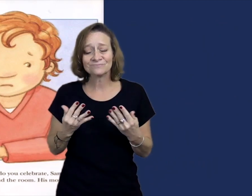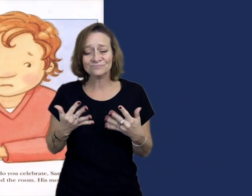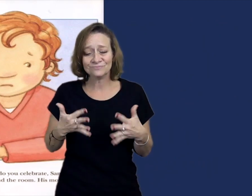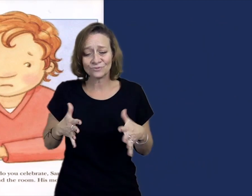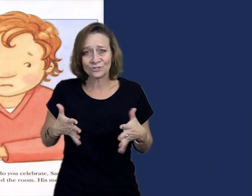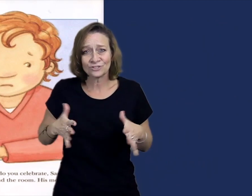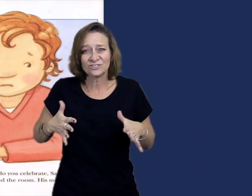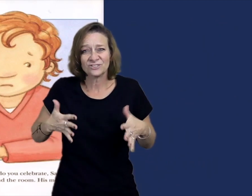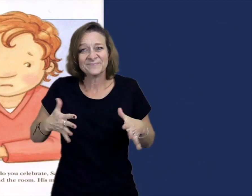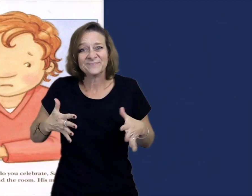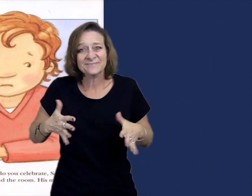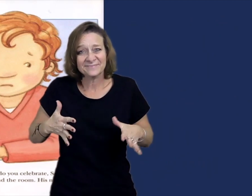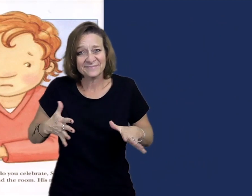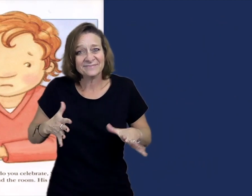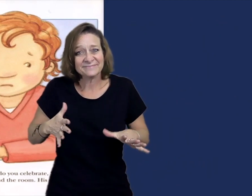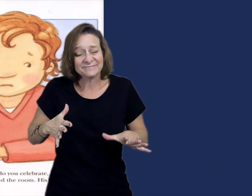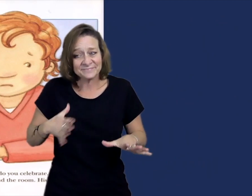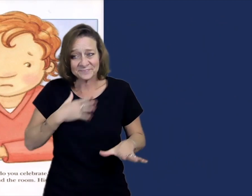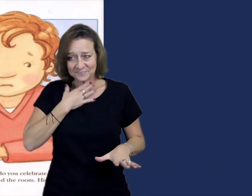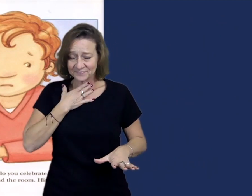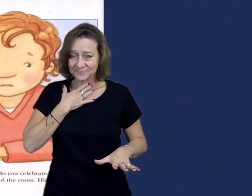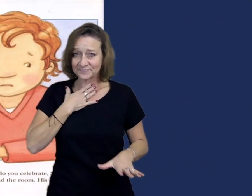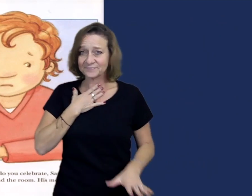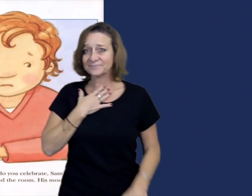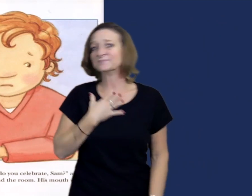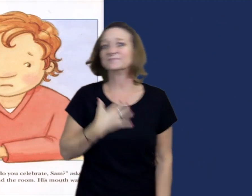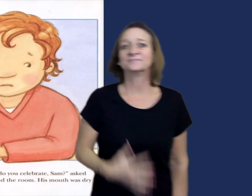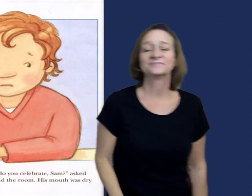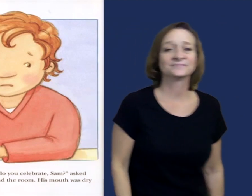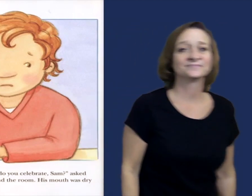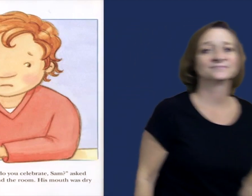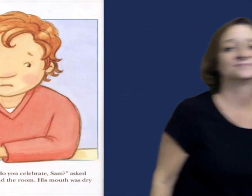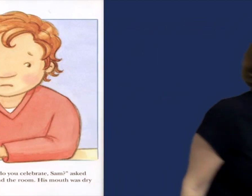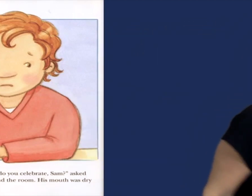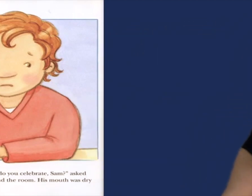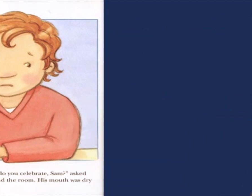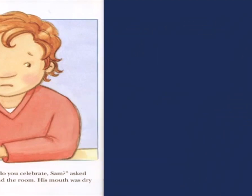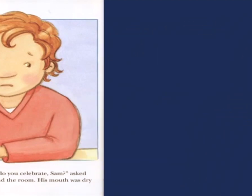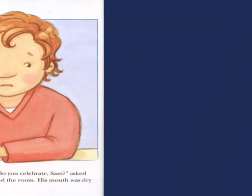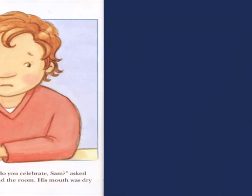room. His mouth was dry and his hands were clammy.